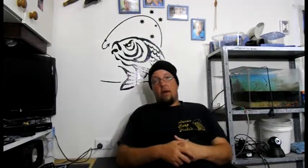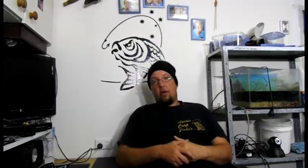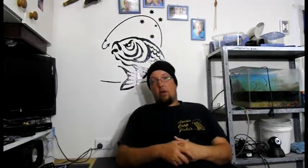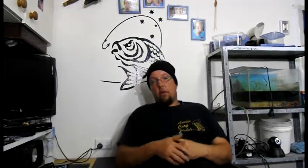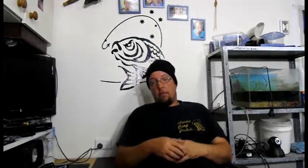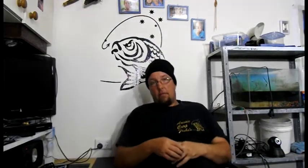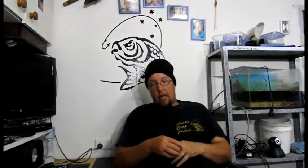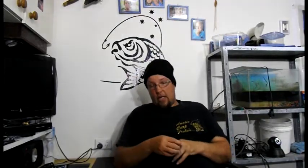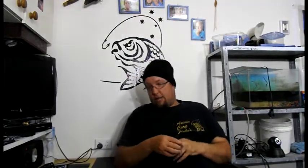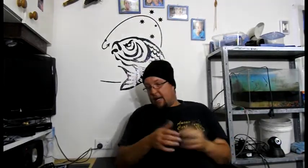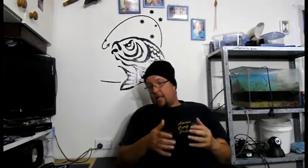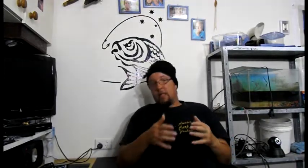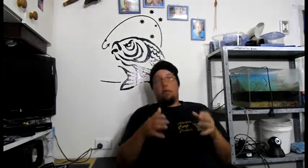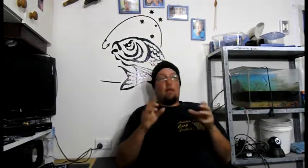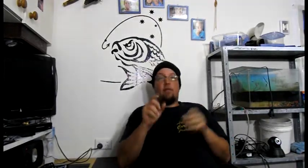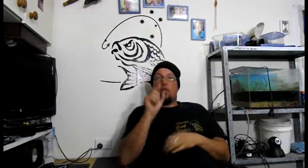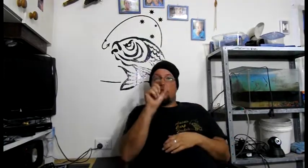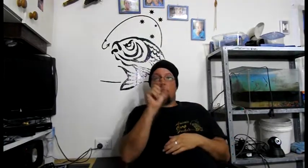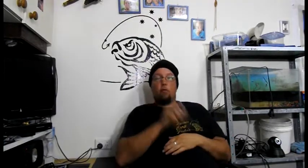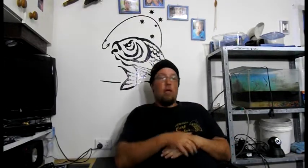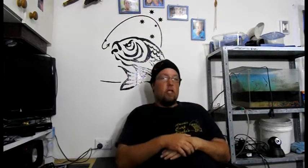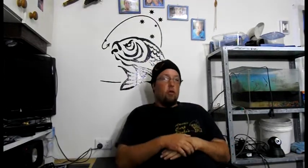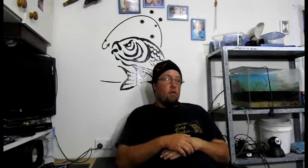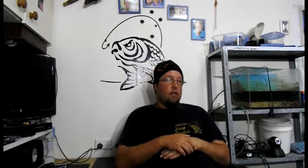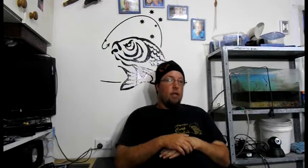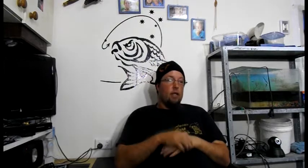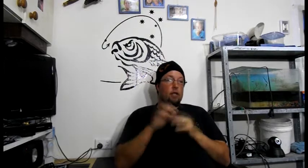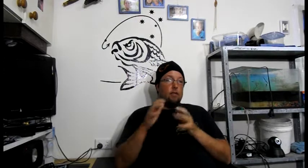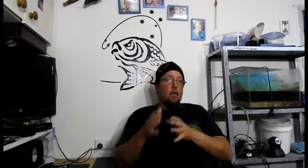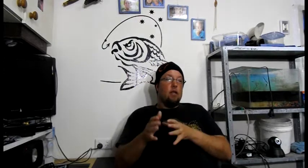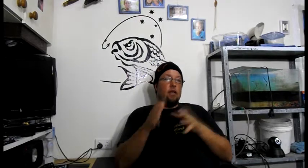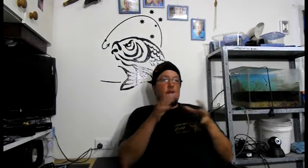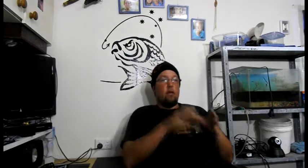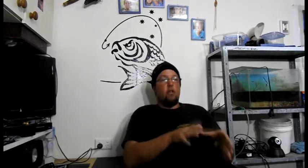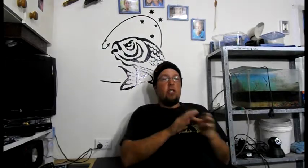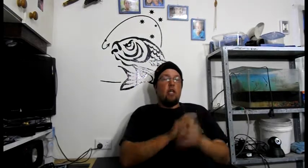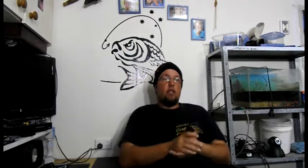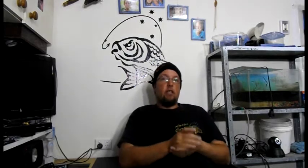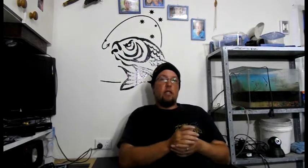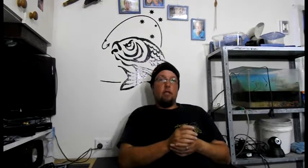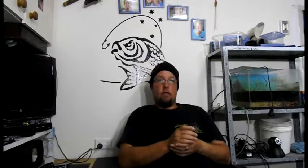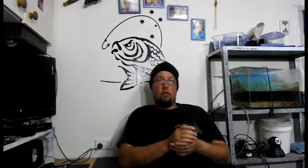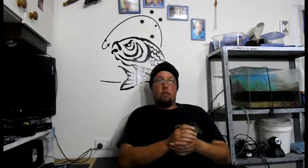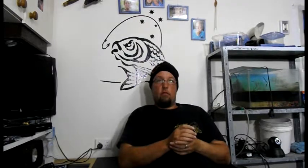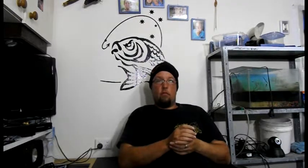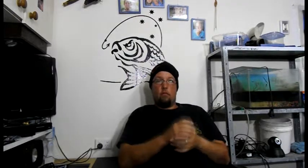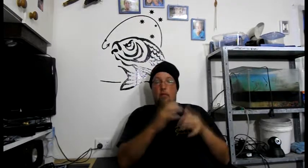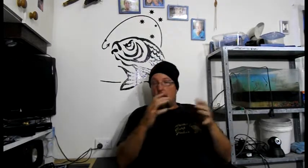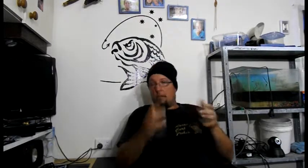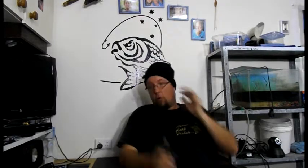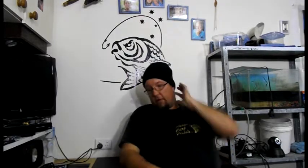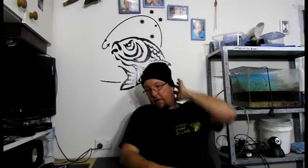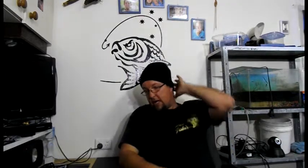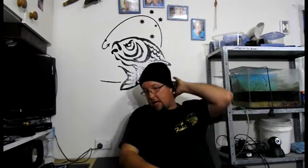Murray Cod. Larger bass. Rather than just little. One inch long fingerlings. They've then got a chance. eat. Um. of the carp.